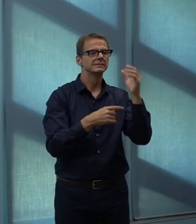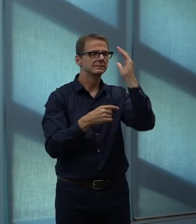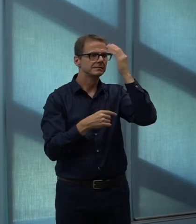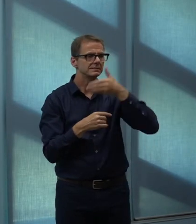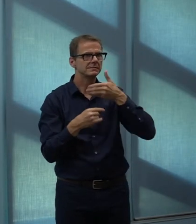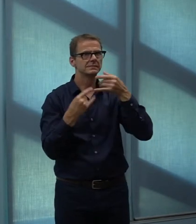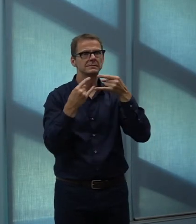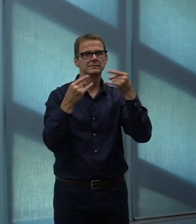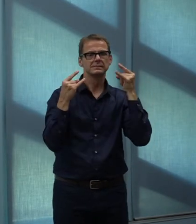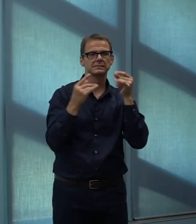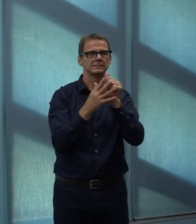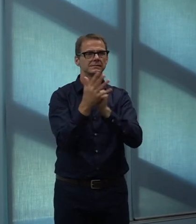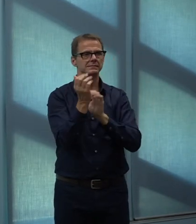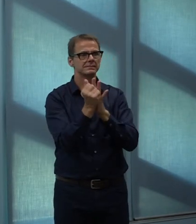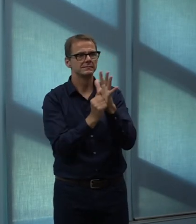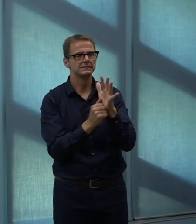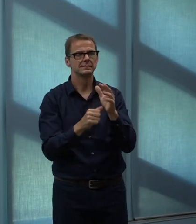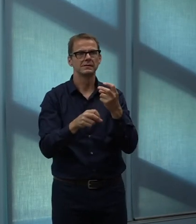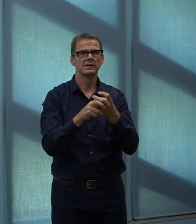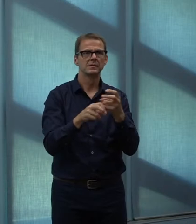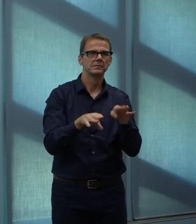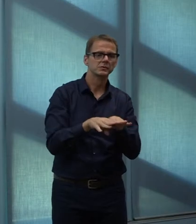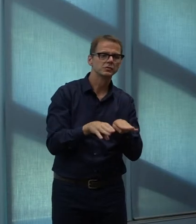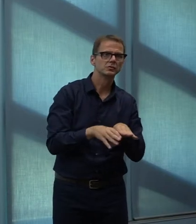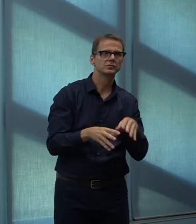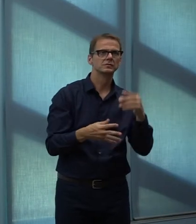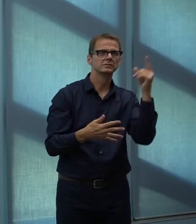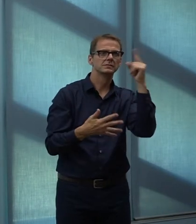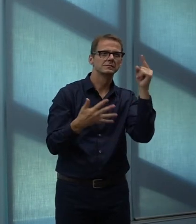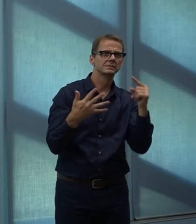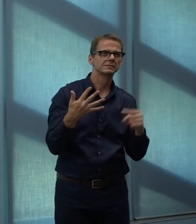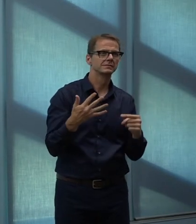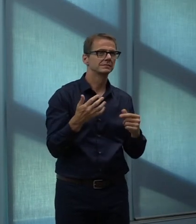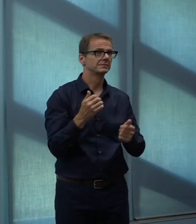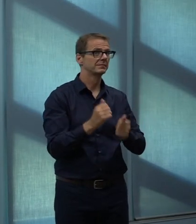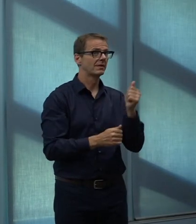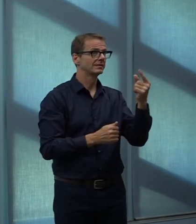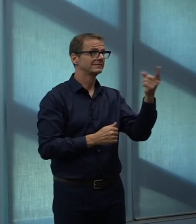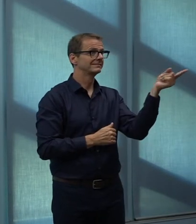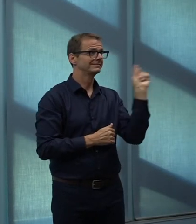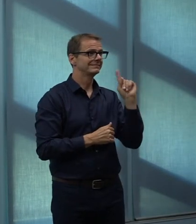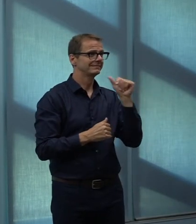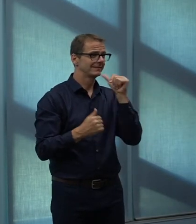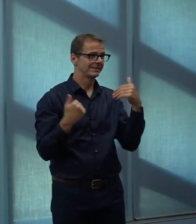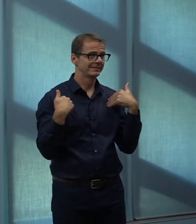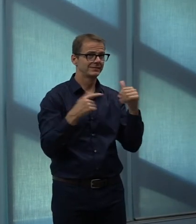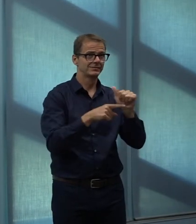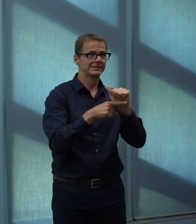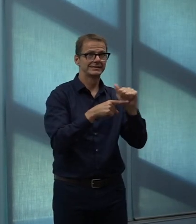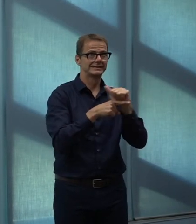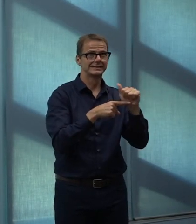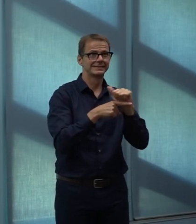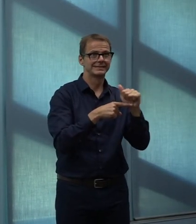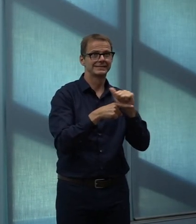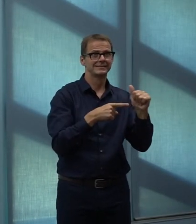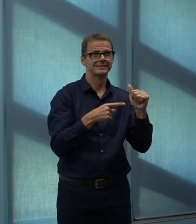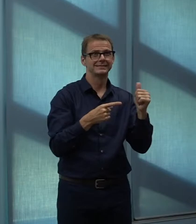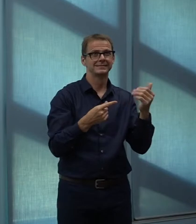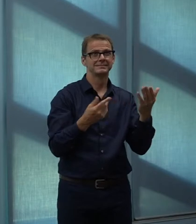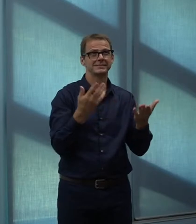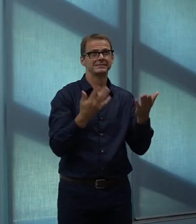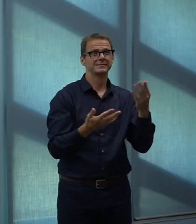So, most citizens don't have that level of training, and in some cases may or may not be using PPE. So,